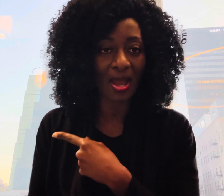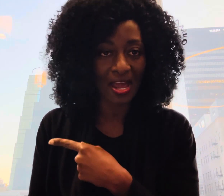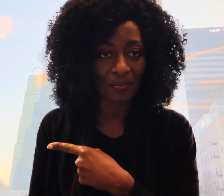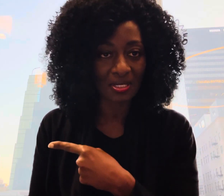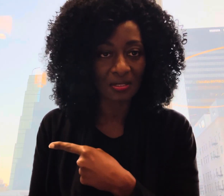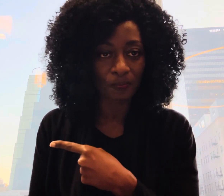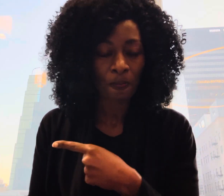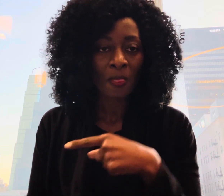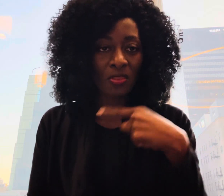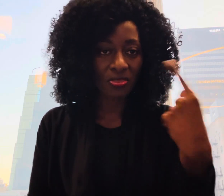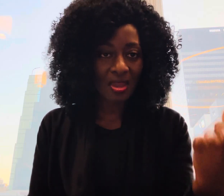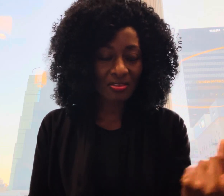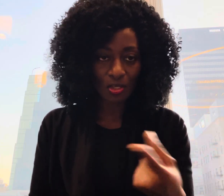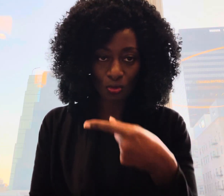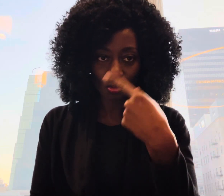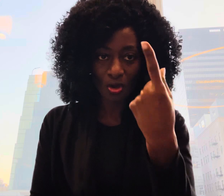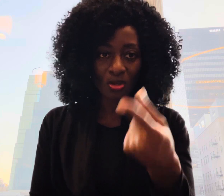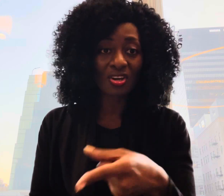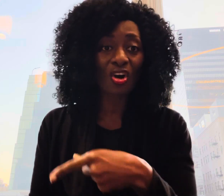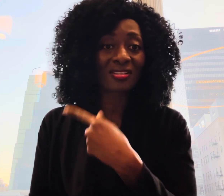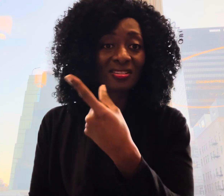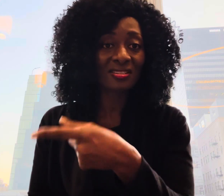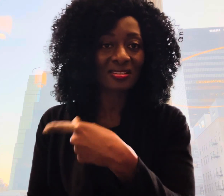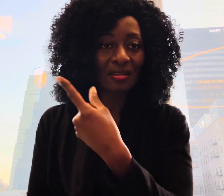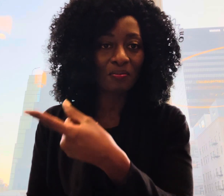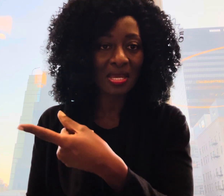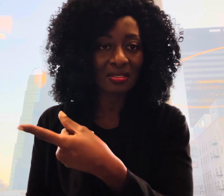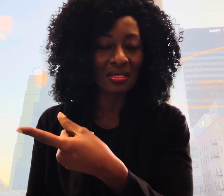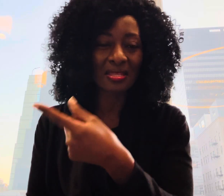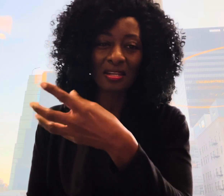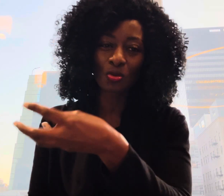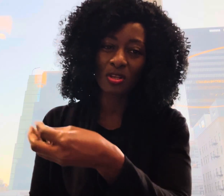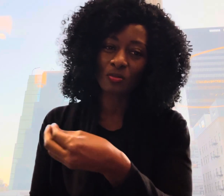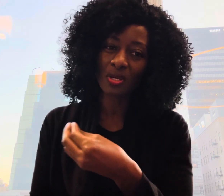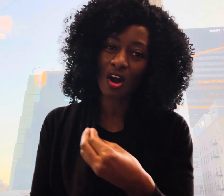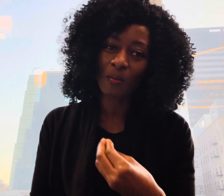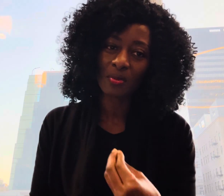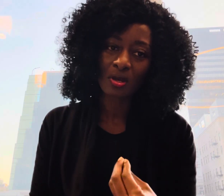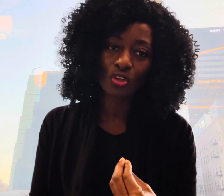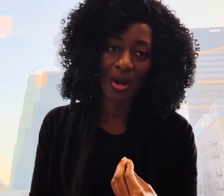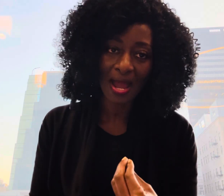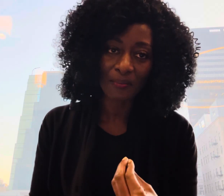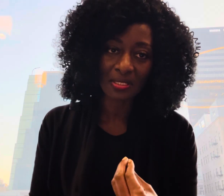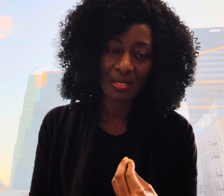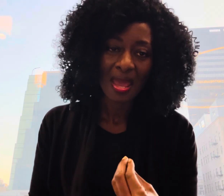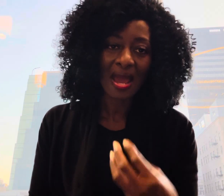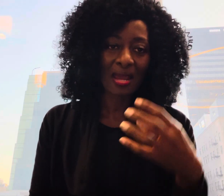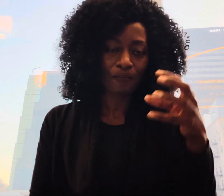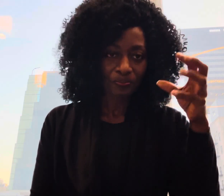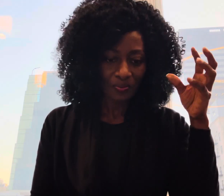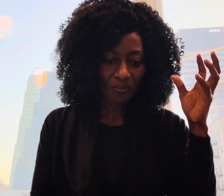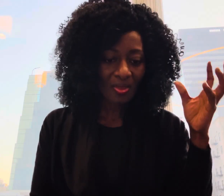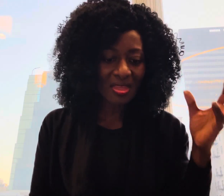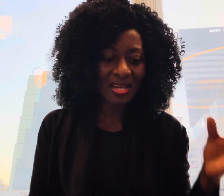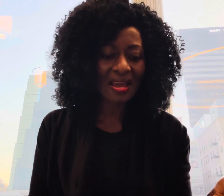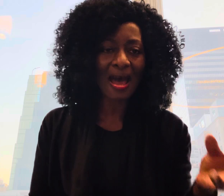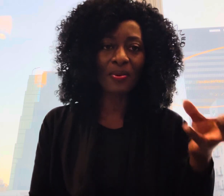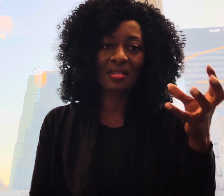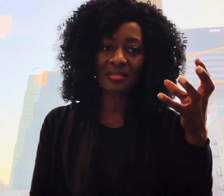habits the thing that you're doing on a consistent basis that is going to become your habit and that habit is